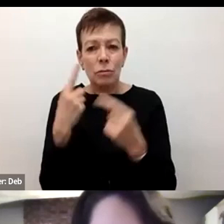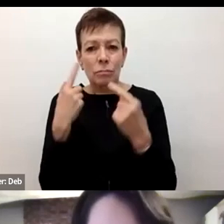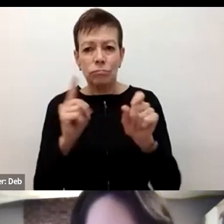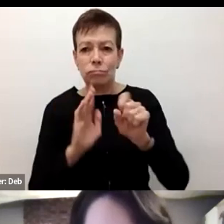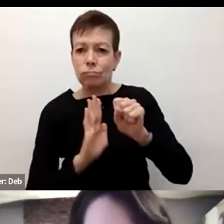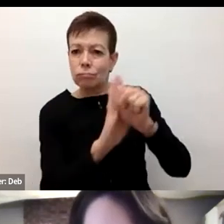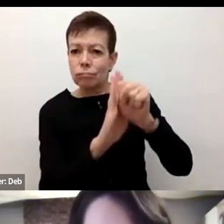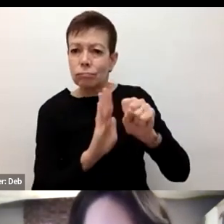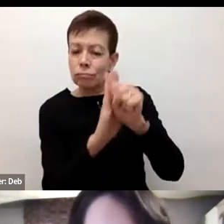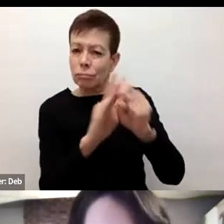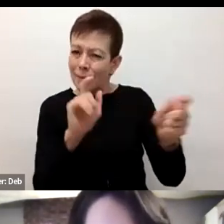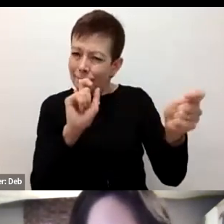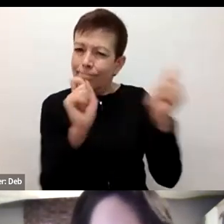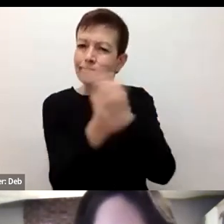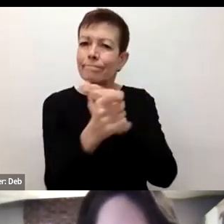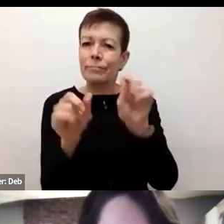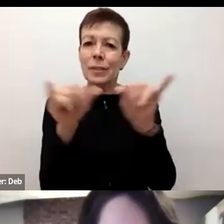for meaningful change in this area.